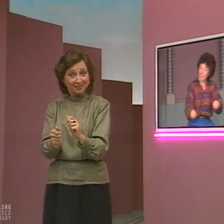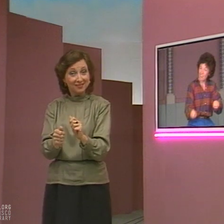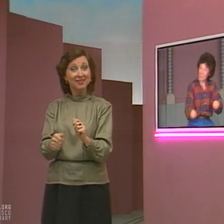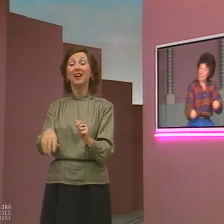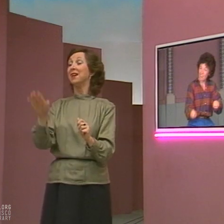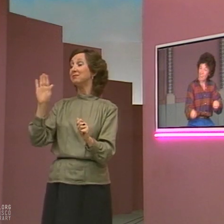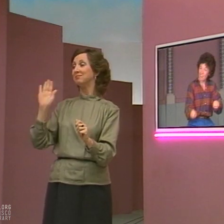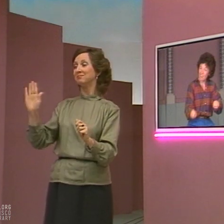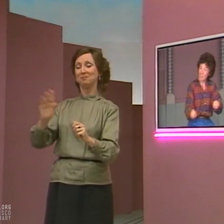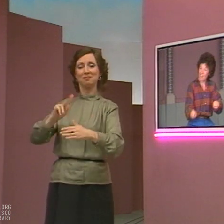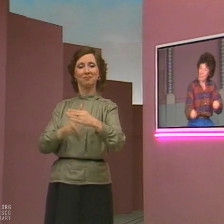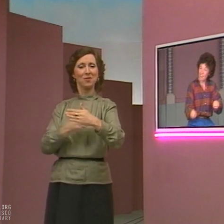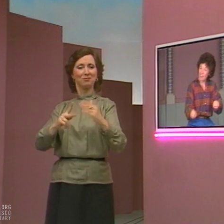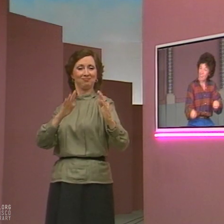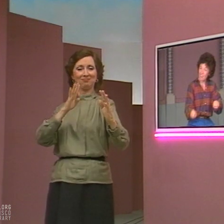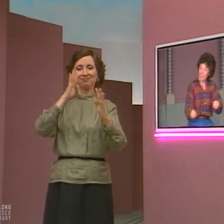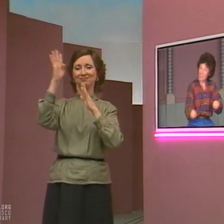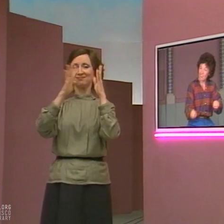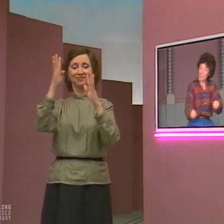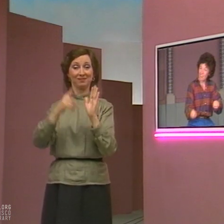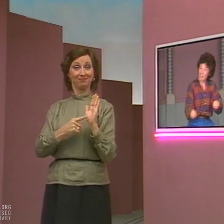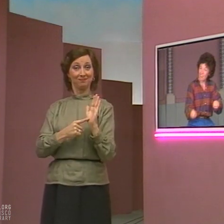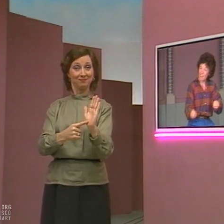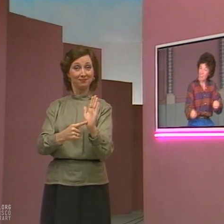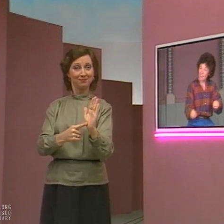original composition in American Sign Language.